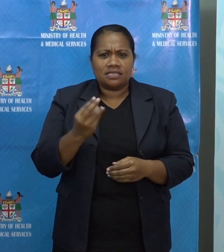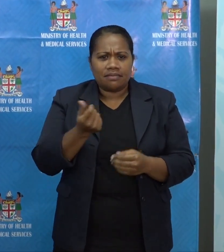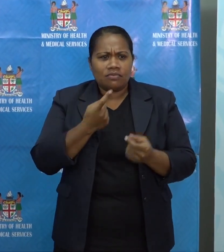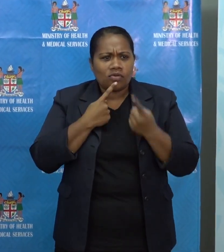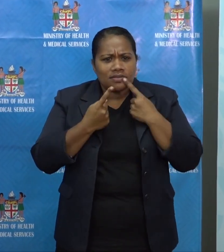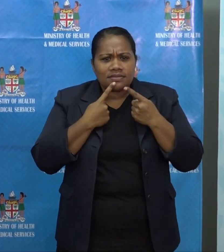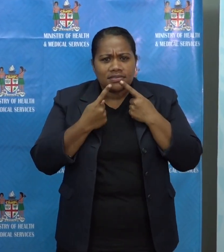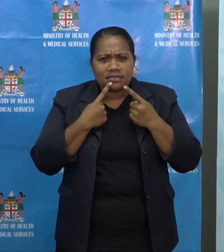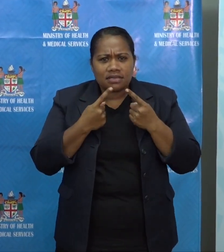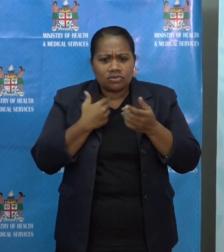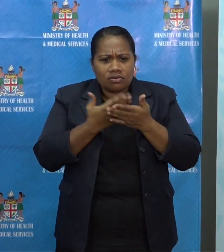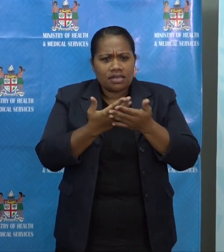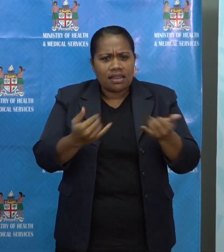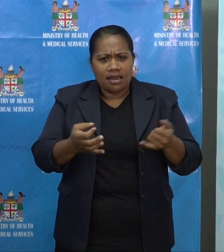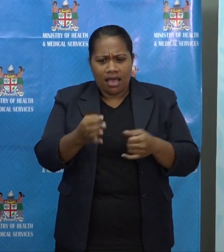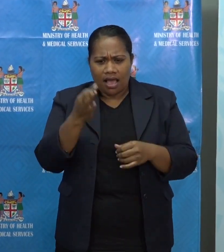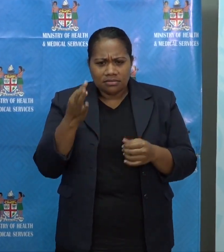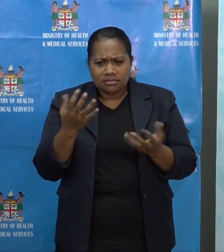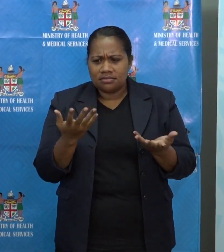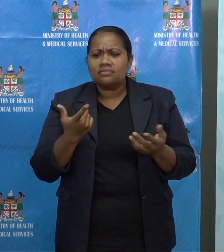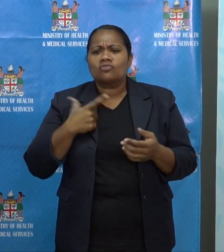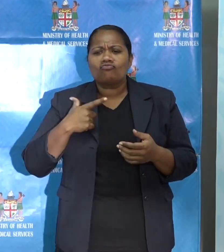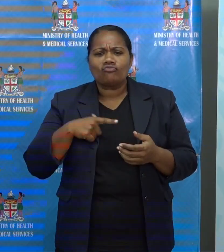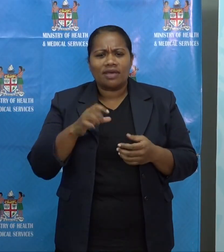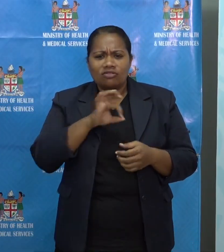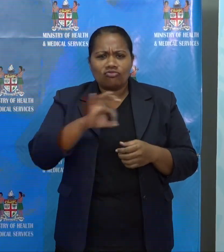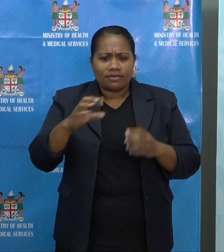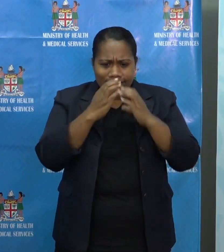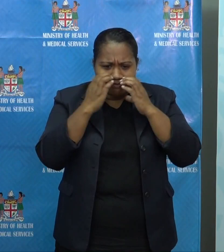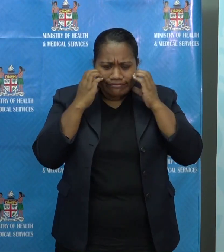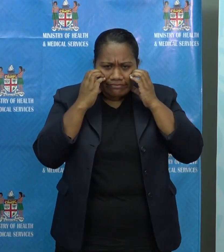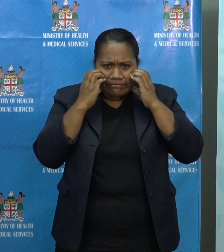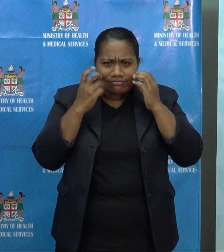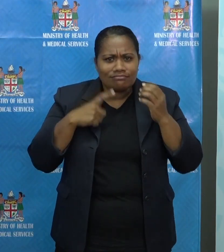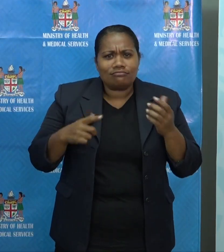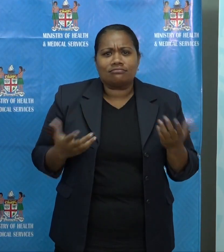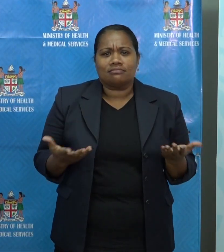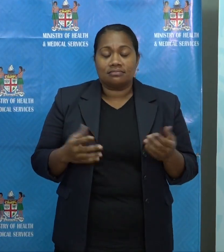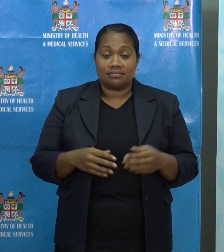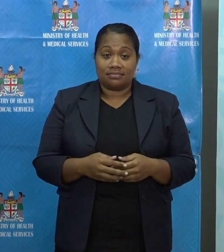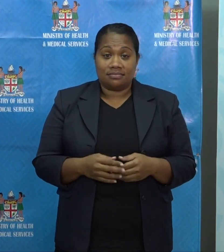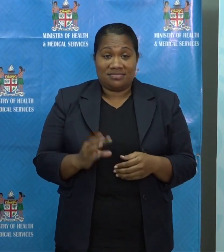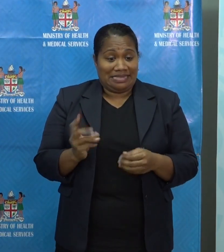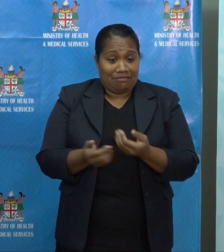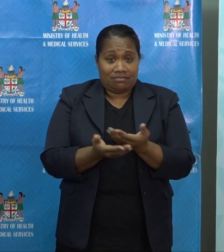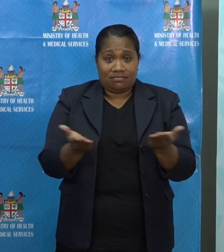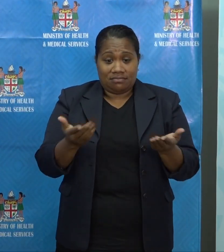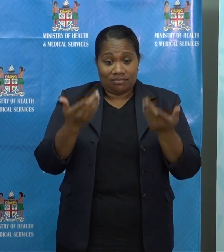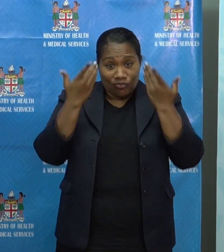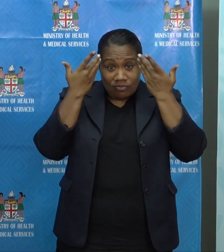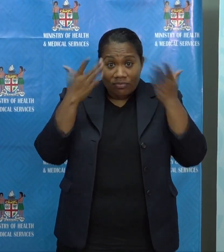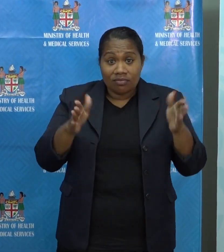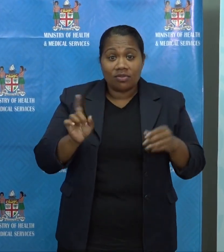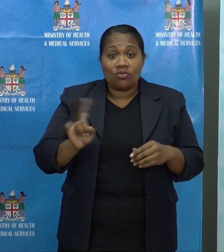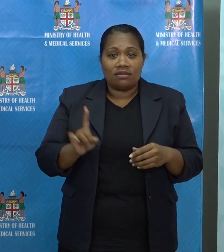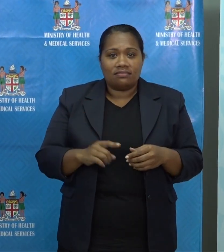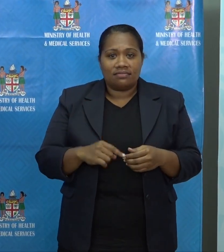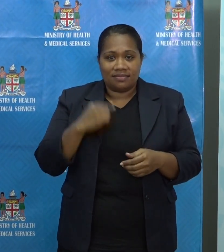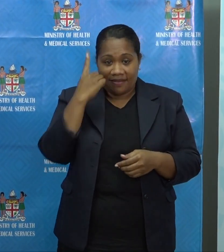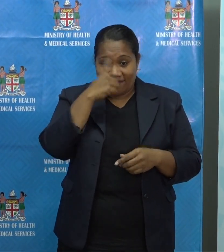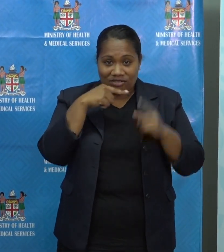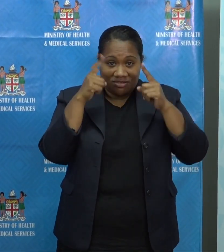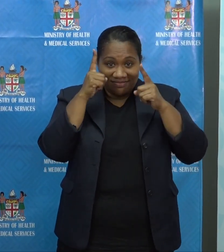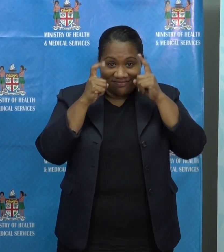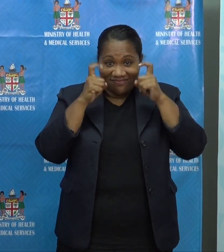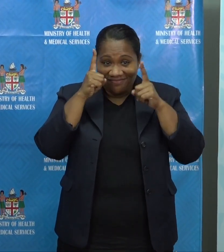online asking why isn't she wearing a mask during this announcement? Some of you may not know it, but facial expressions are